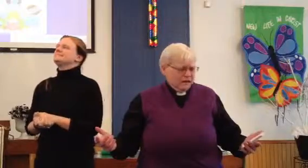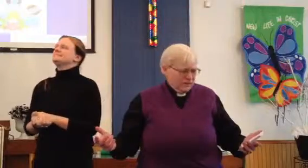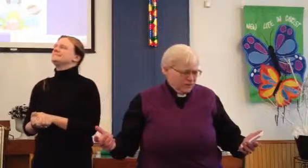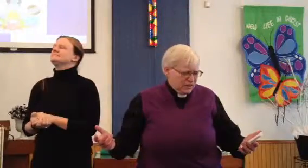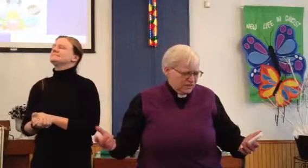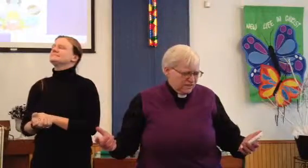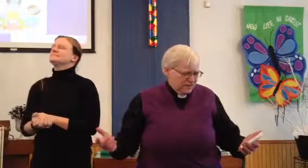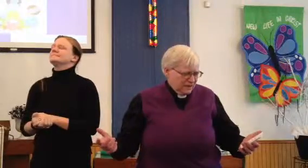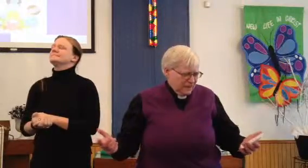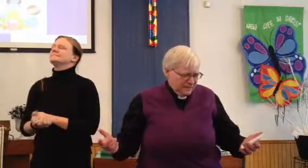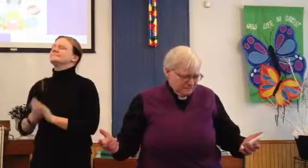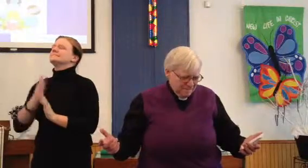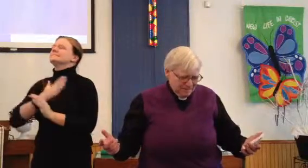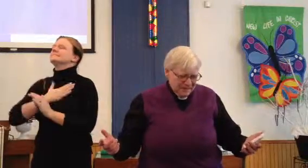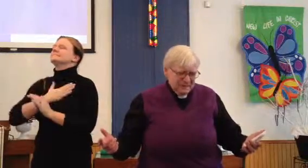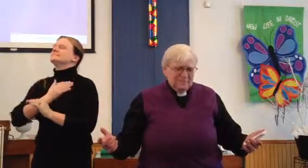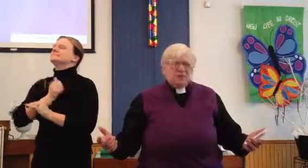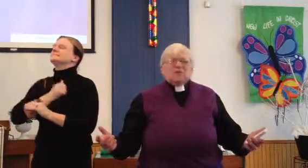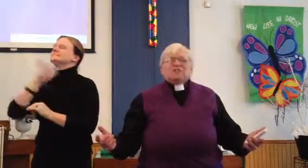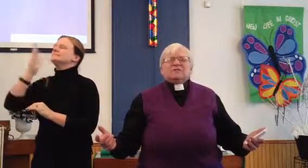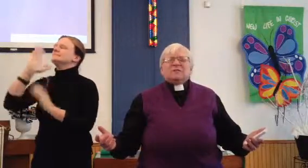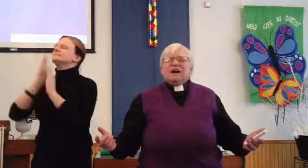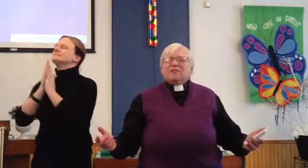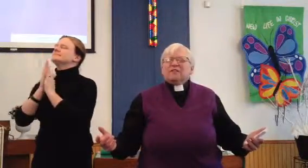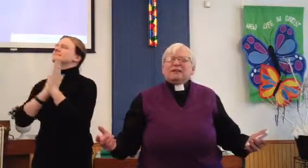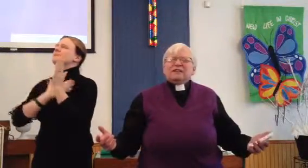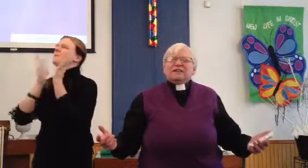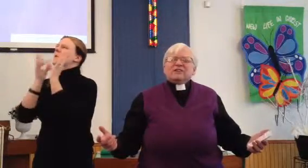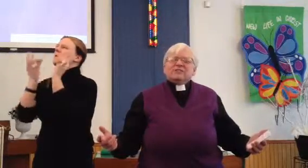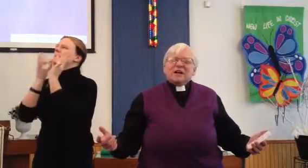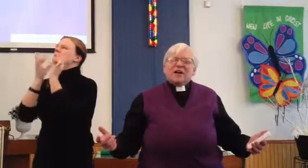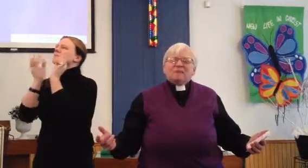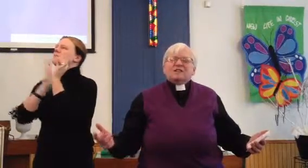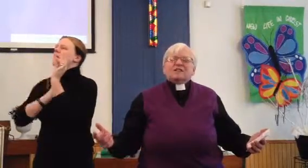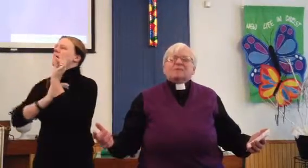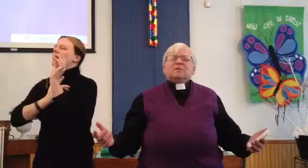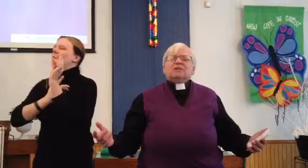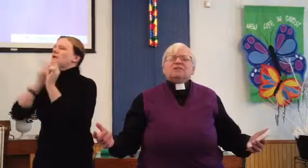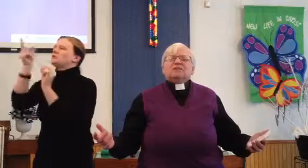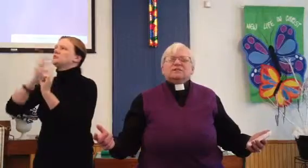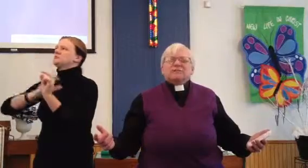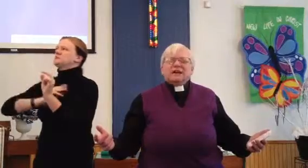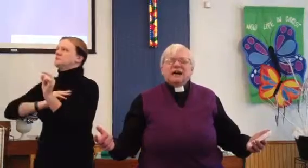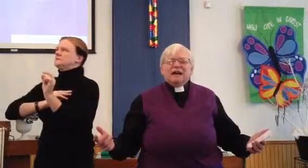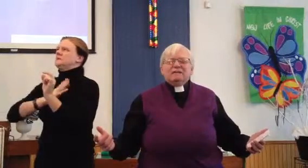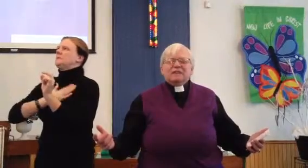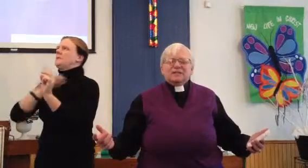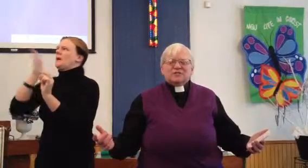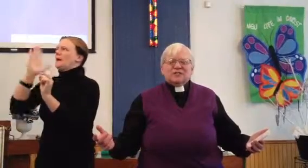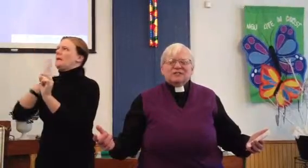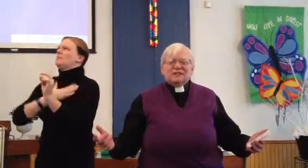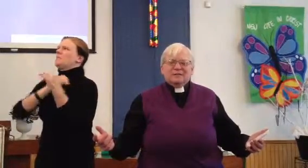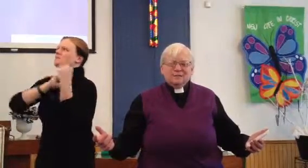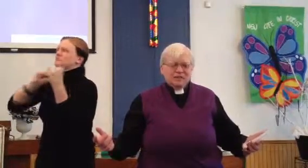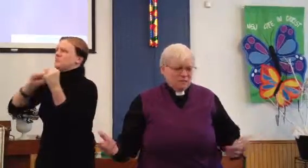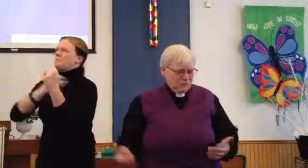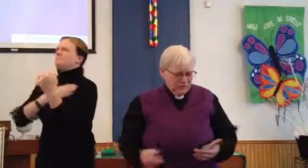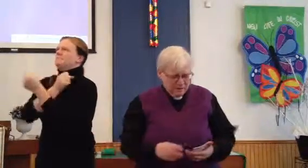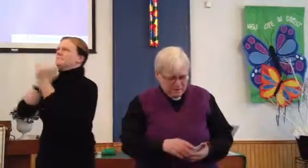Gracious and loving God, may the words of my mouth and the meditations of my heart be acceptable unto you, my God, my strength, and my Redeemer. Amen.